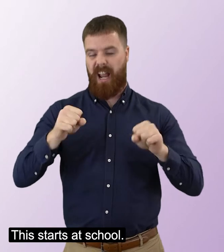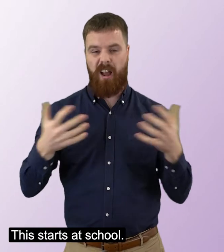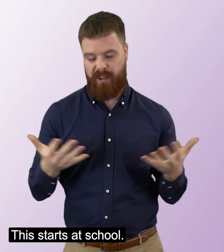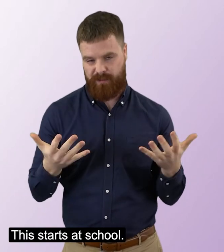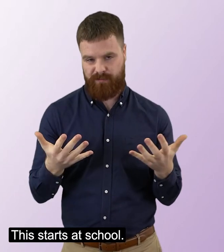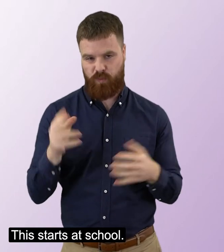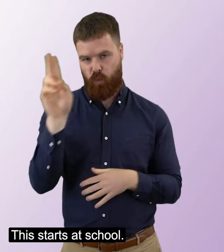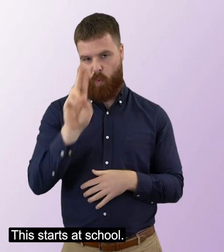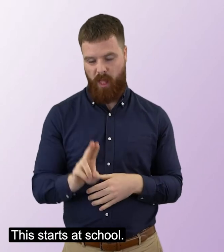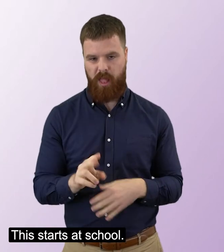This starts at school.